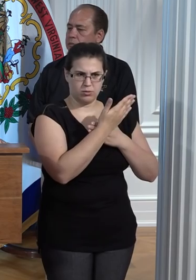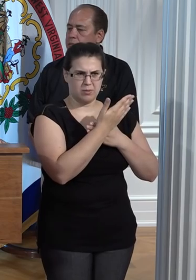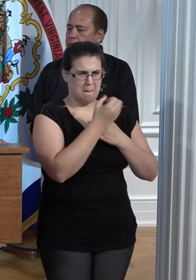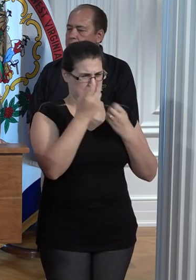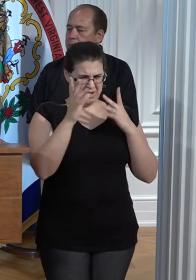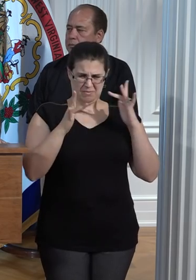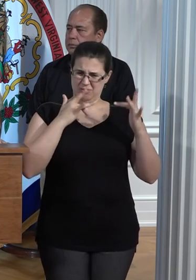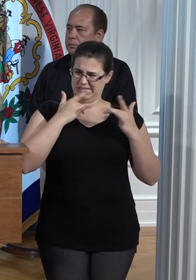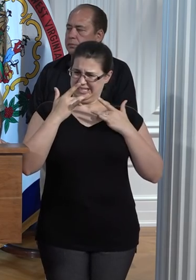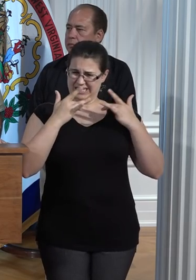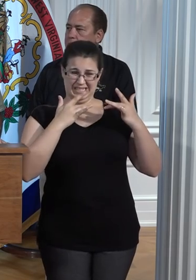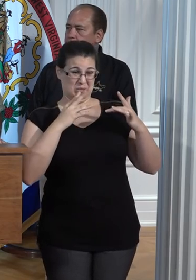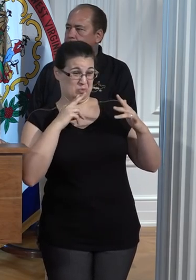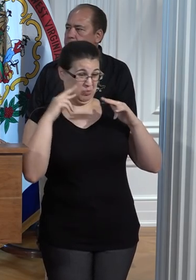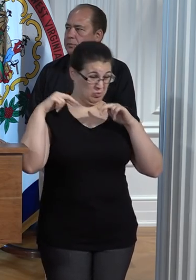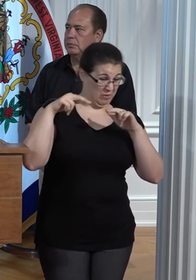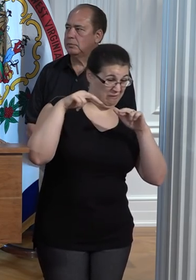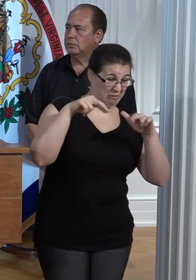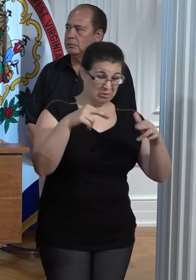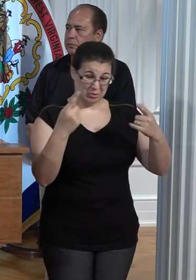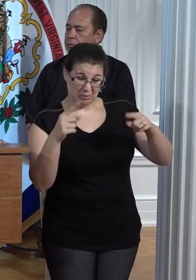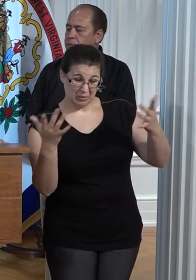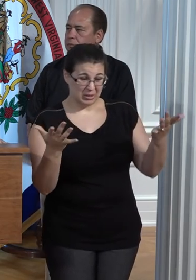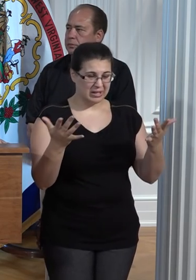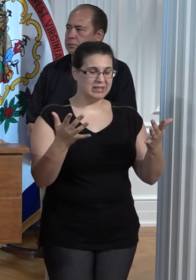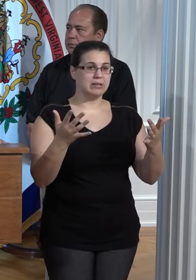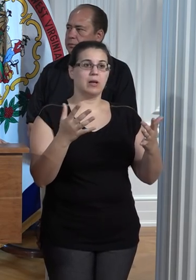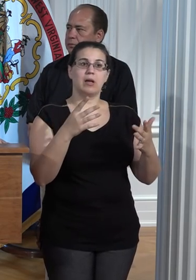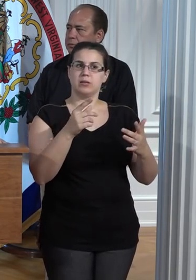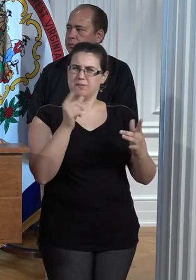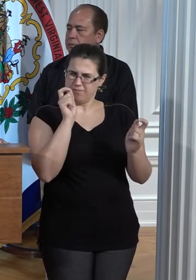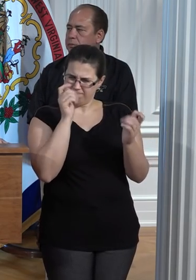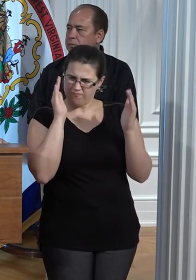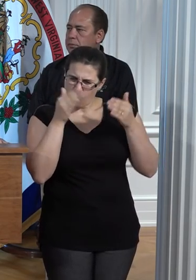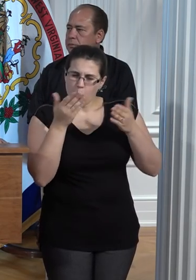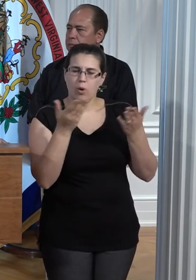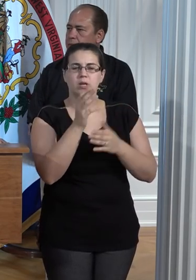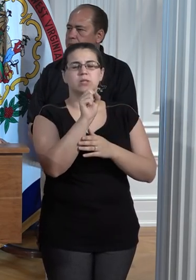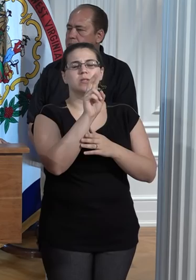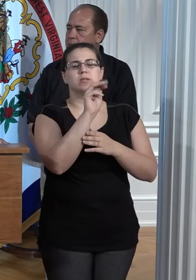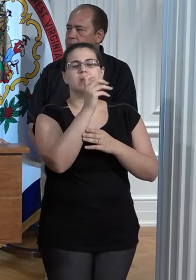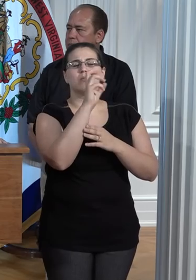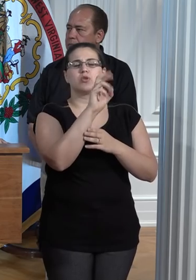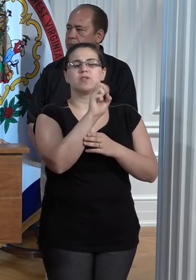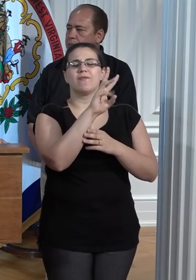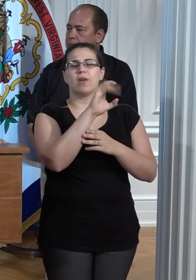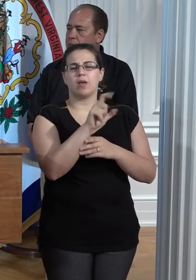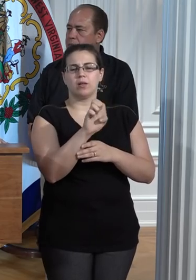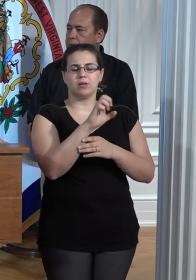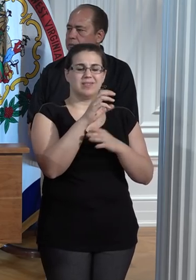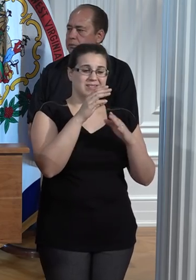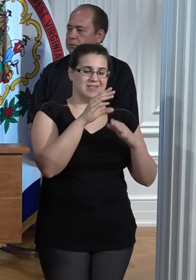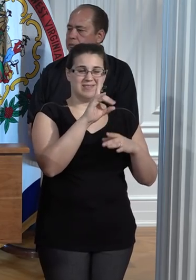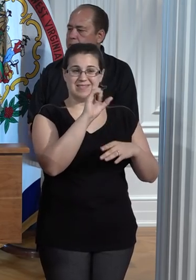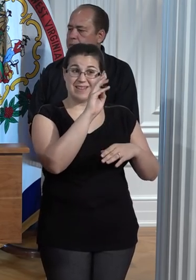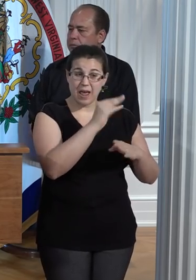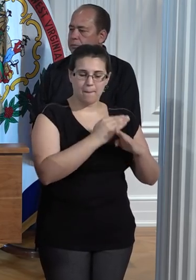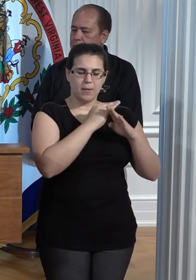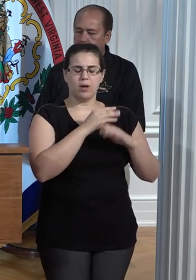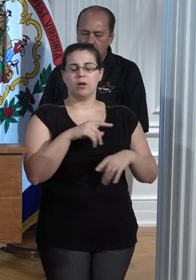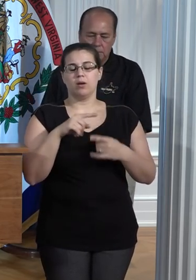status of the rivers, tributaries, and in particular, Summersville Dam, Bluestone Dam, and also